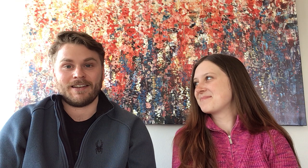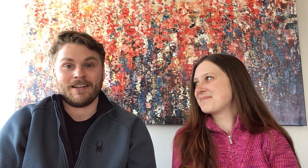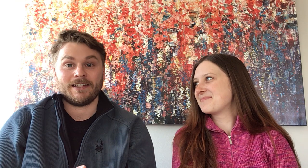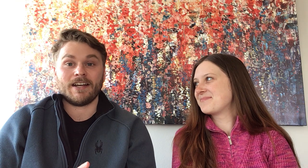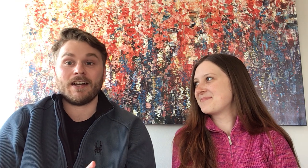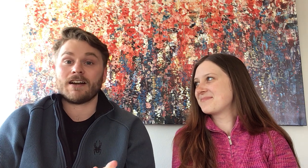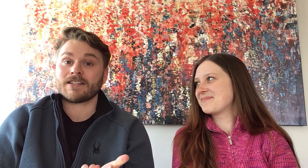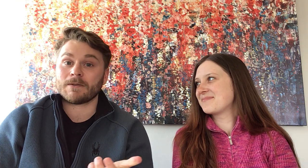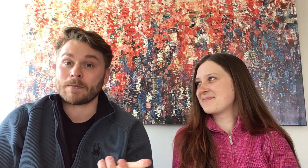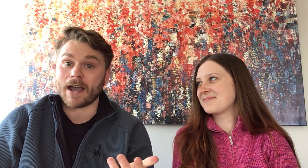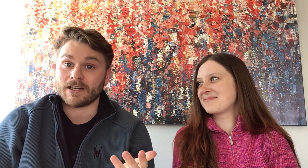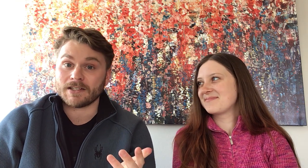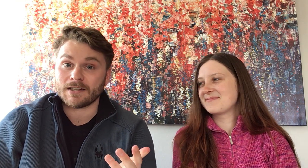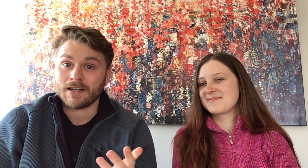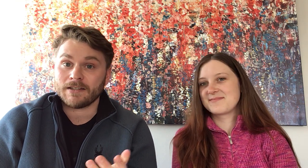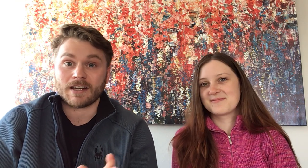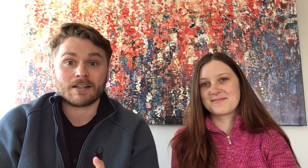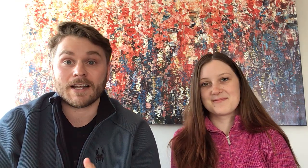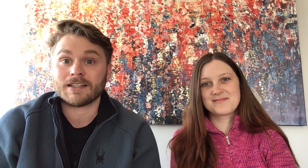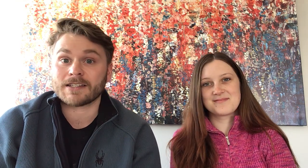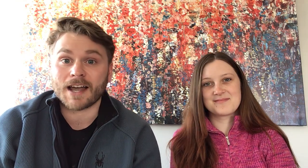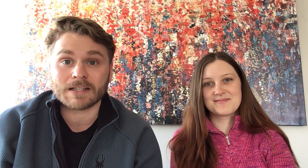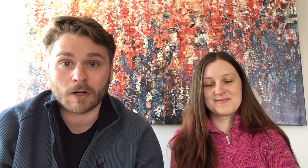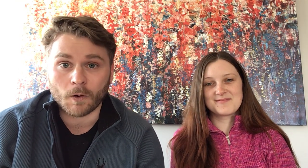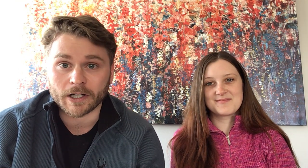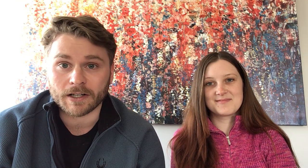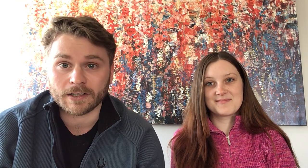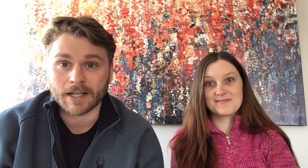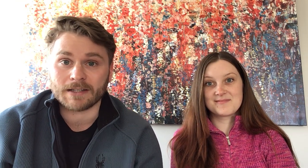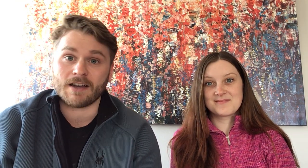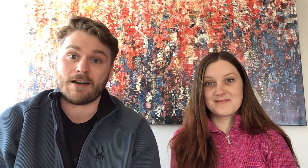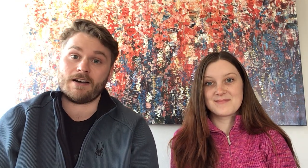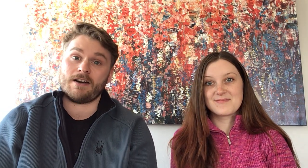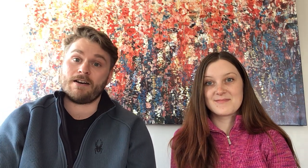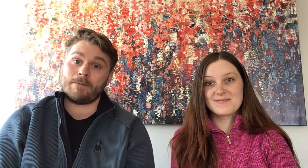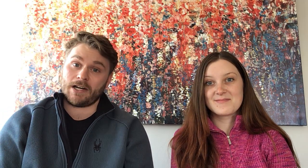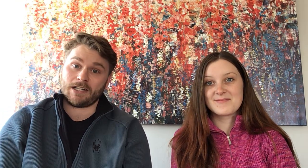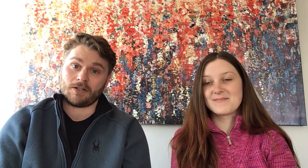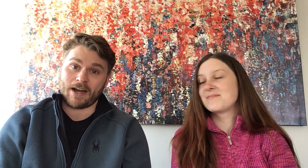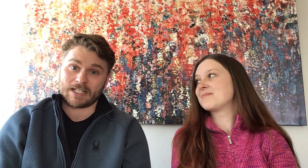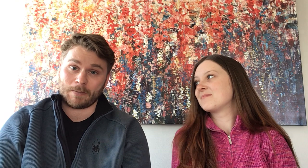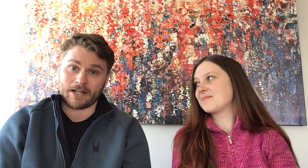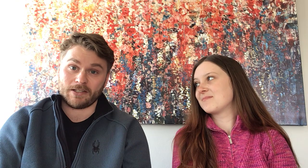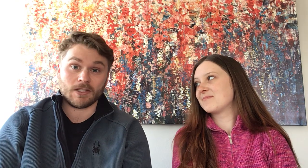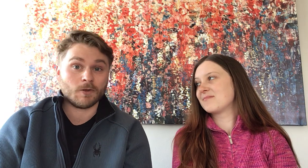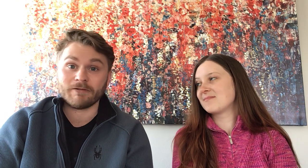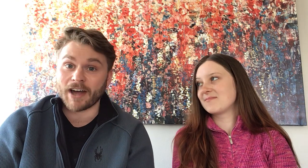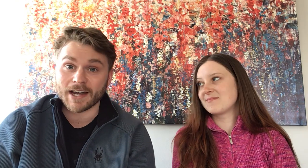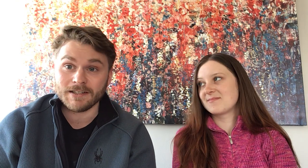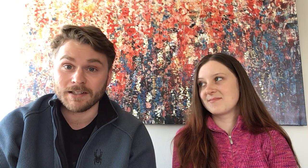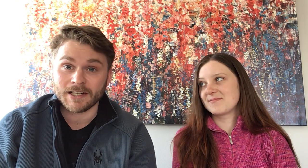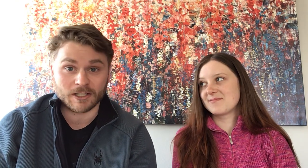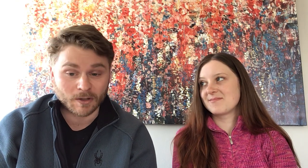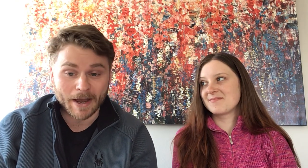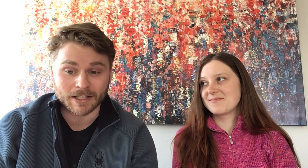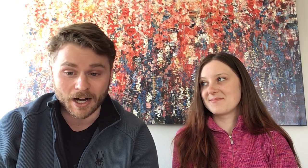There are some spiders that are like the size of a quarter. Like the American grass spider that you could find in your backyard.